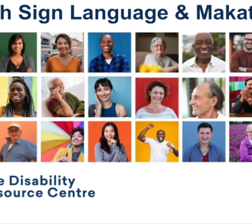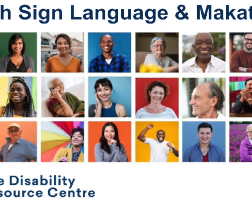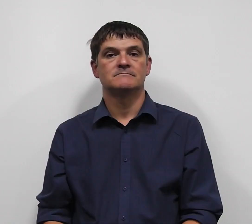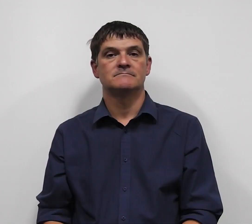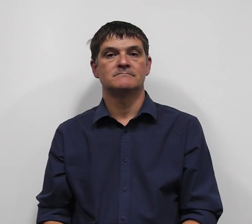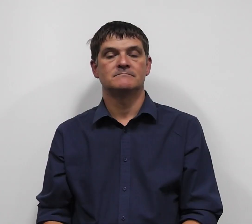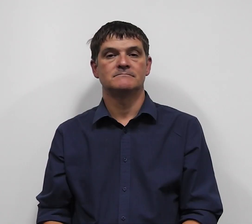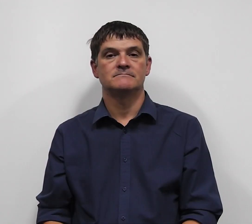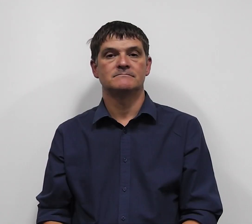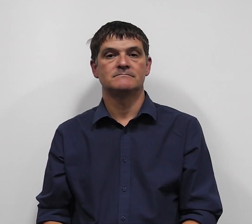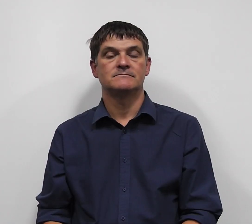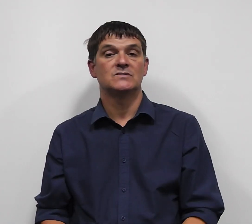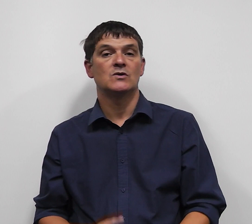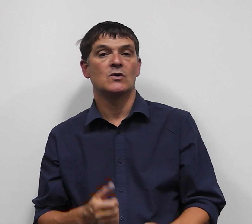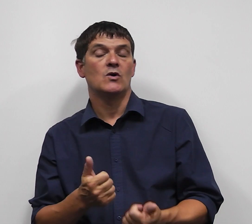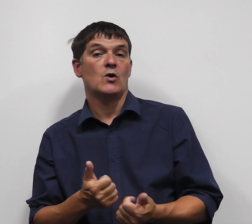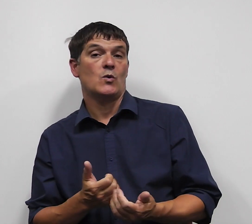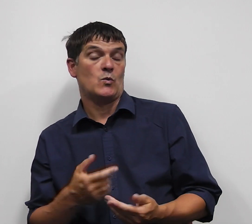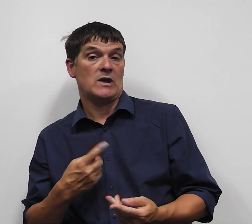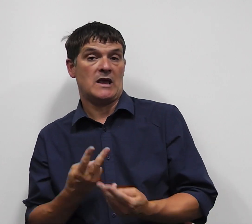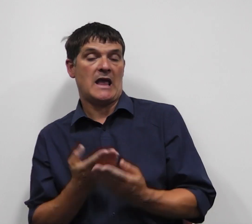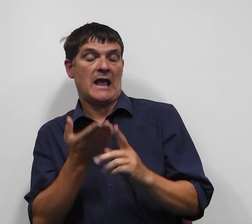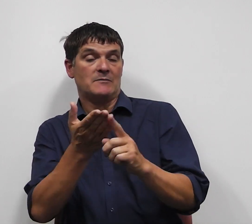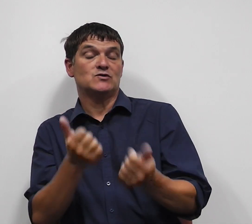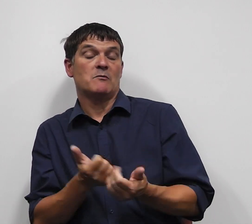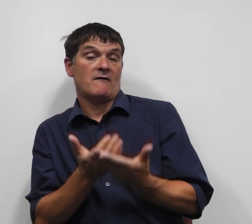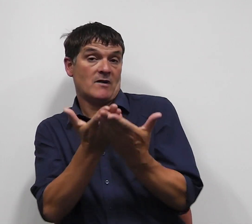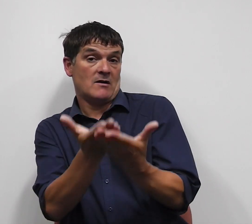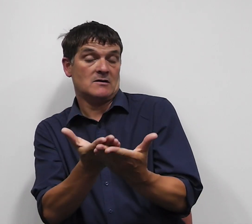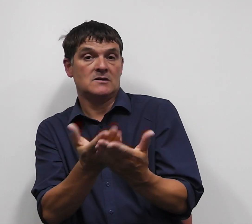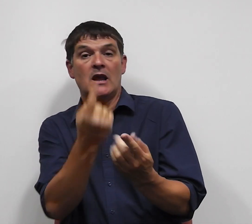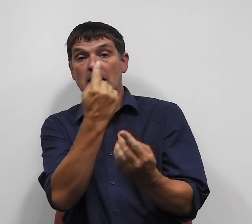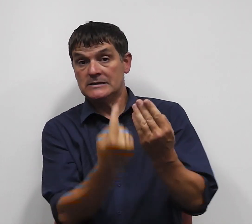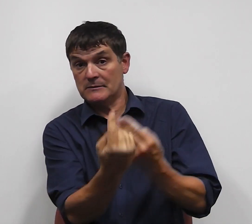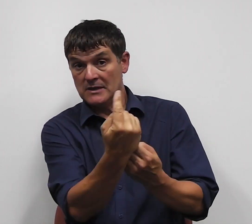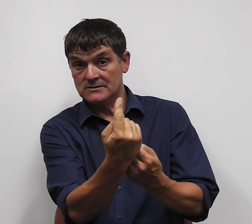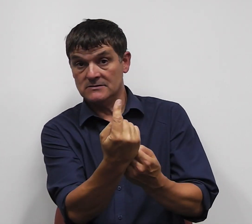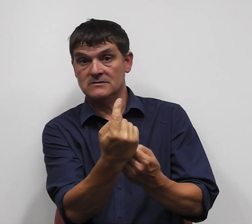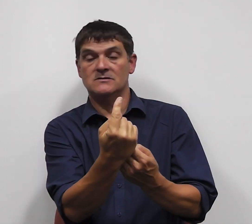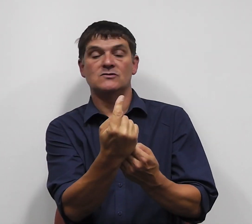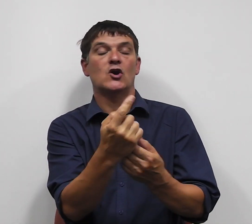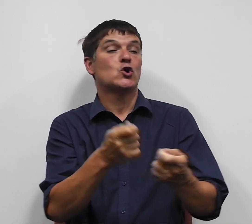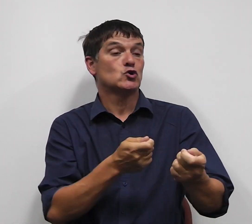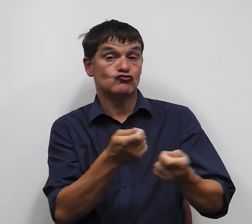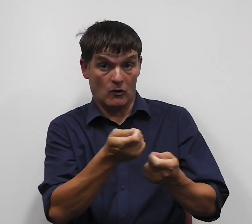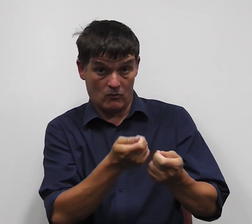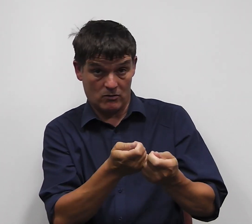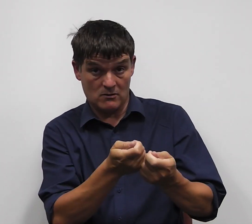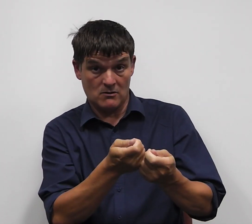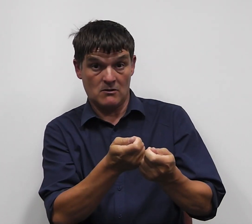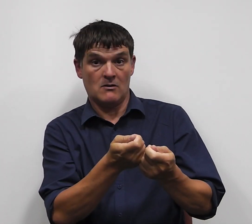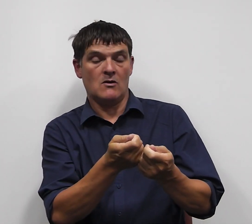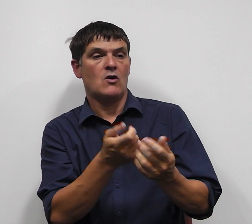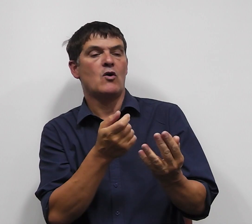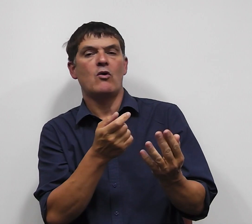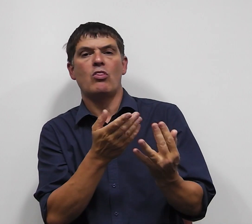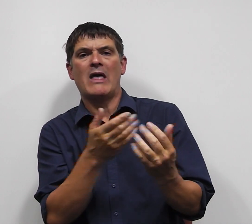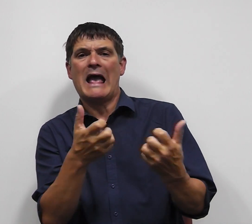We aim to provide independence and control through a range of services